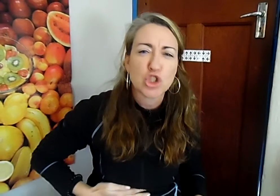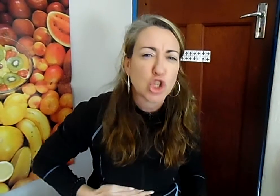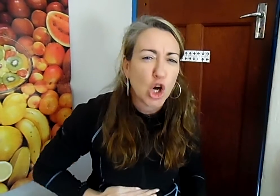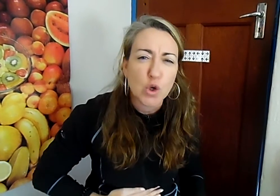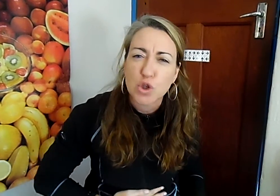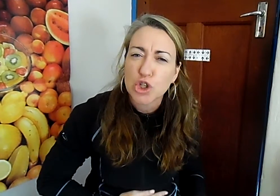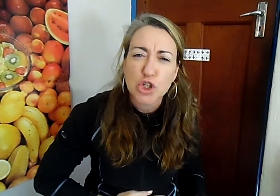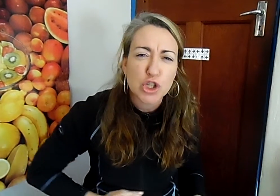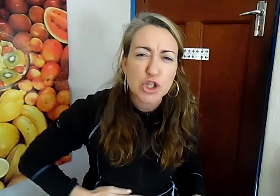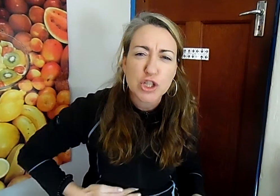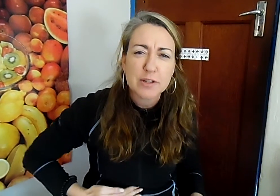so good.